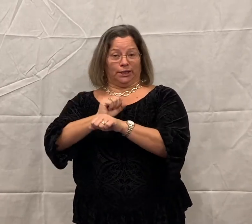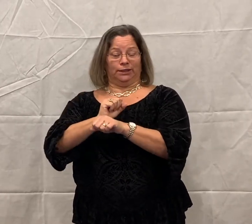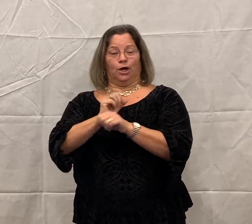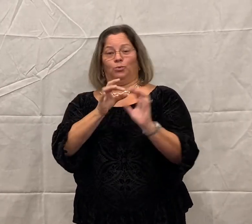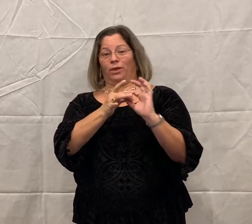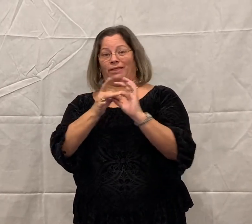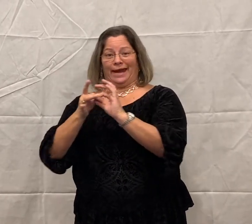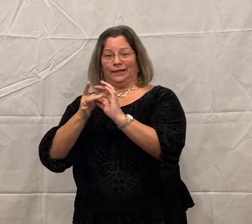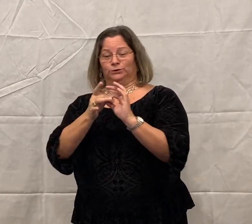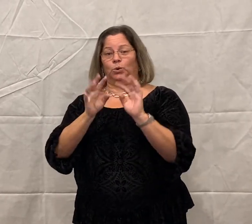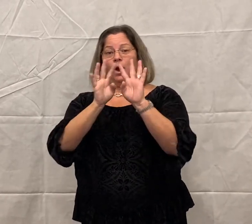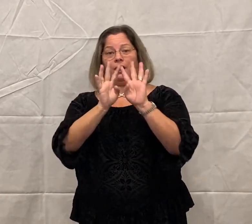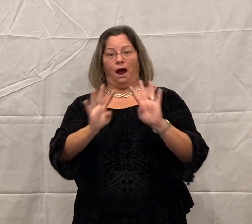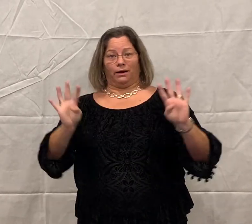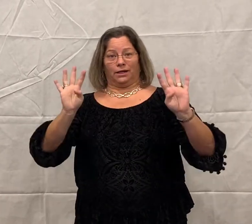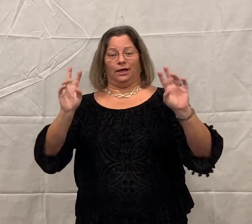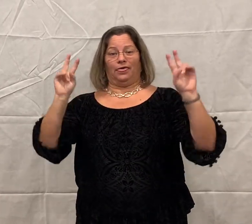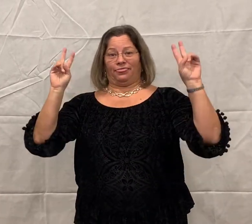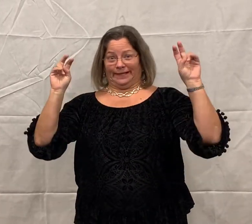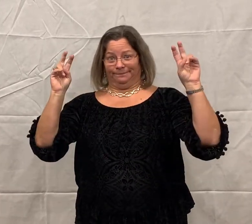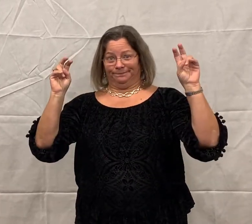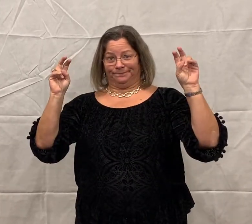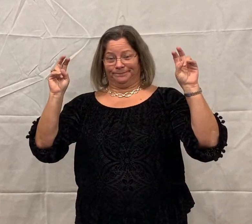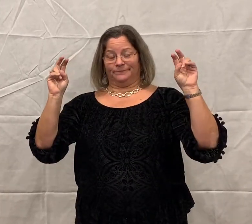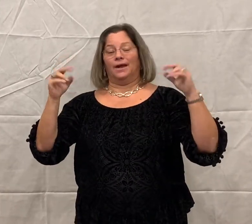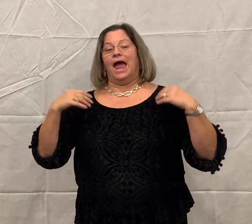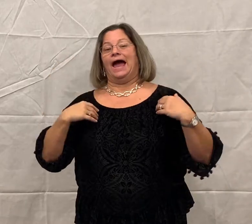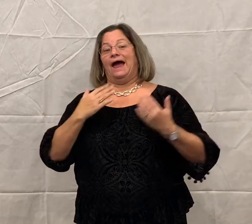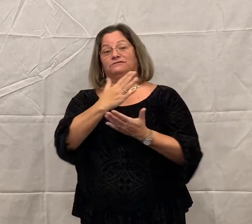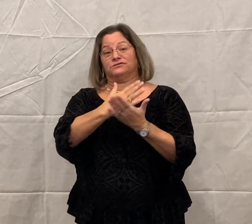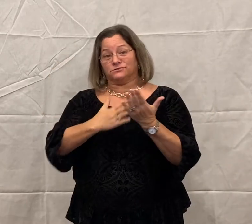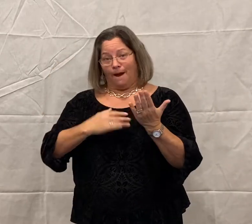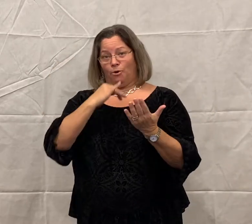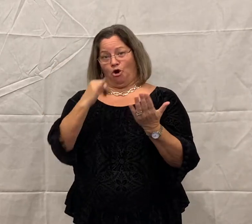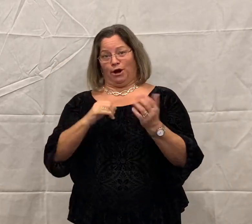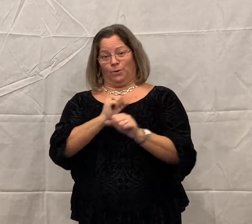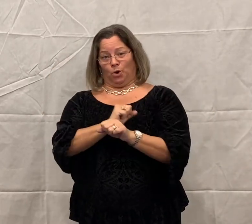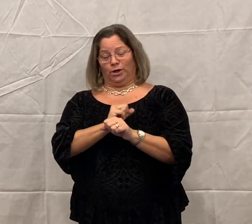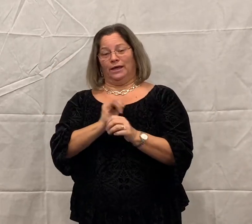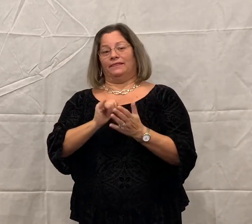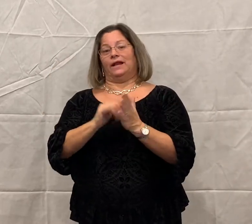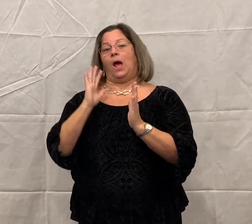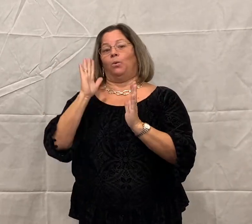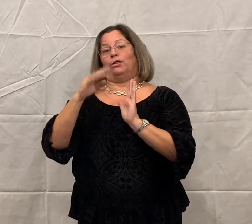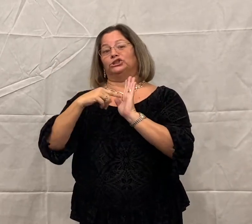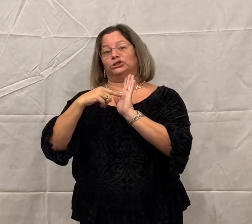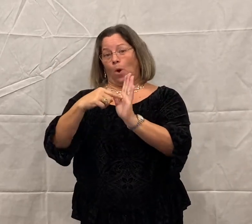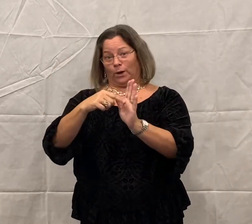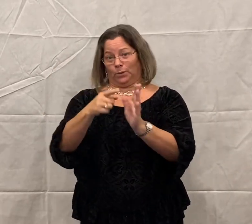related to Anakin's theme. I have several lines of work that I want to show you.